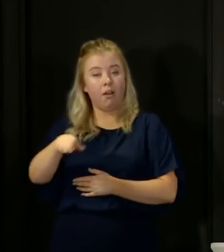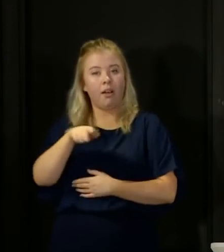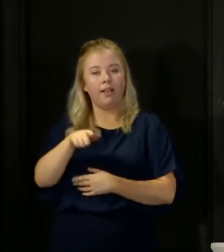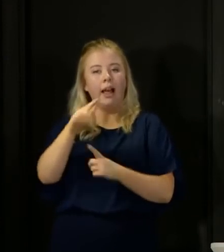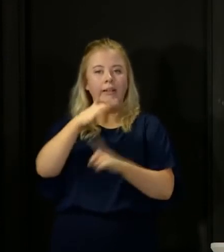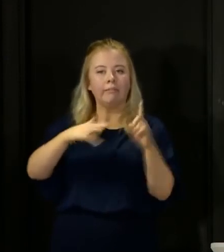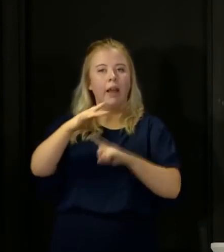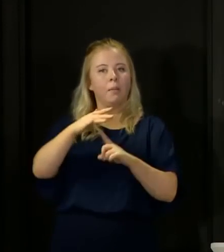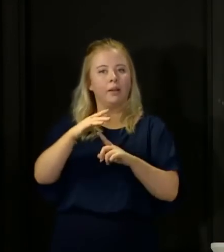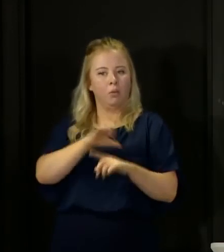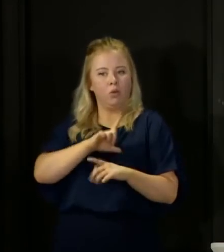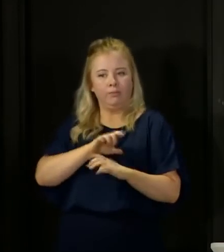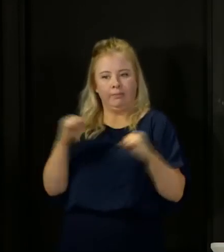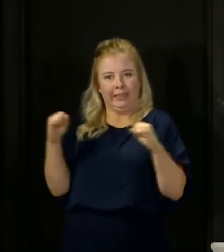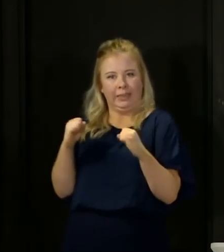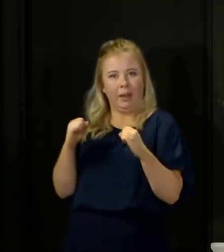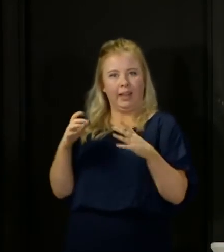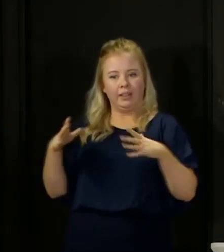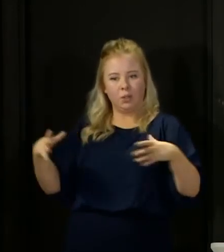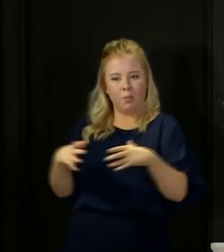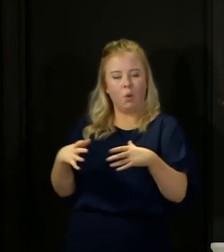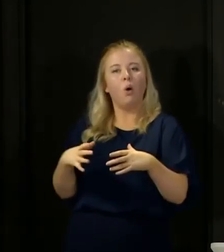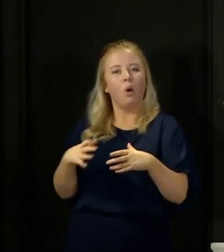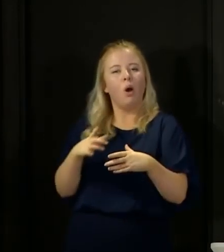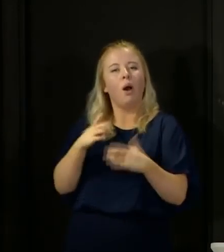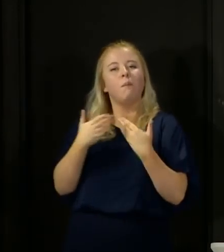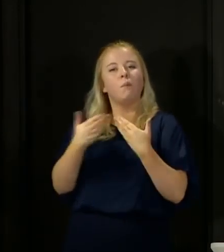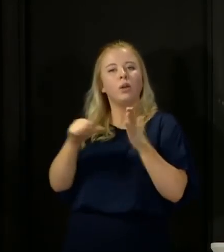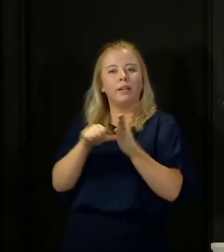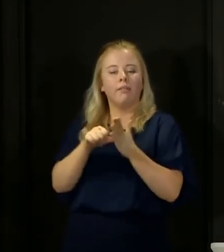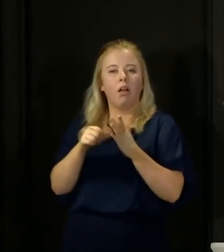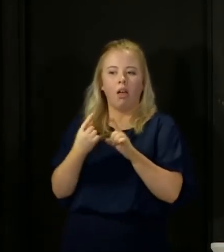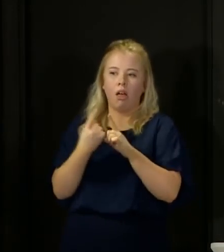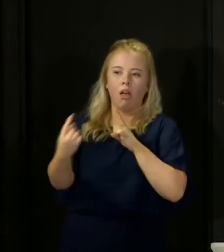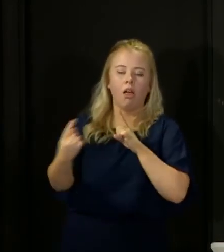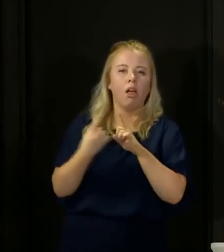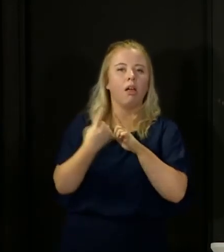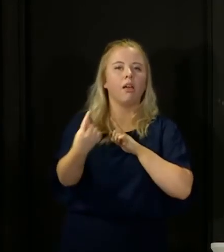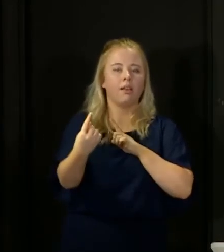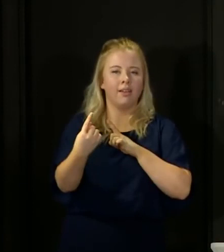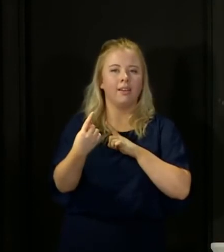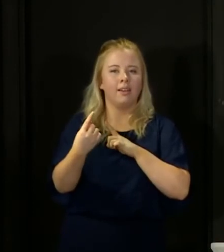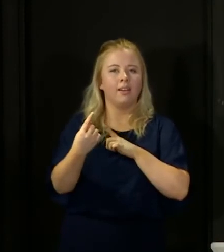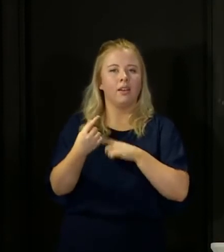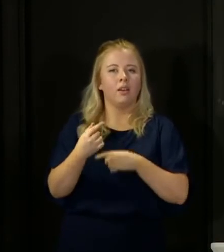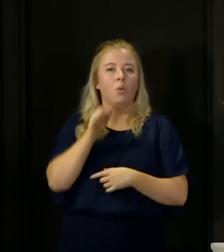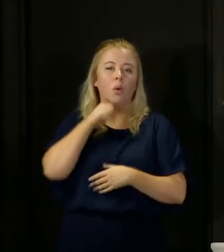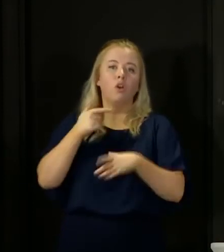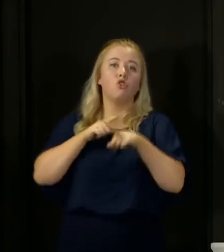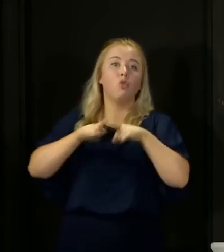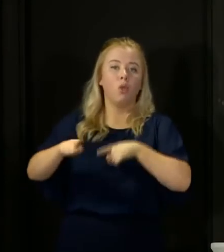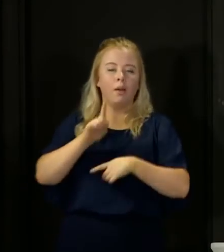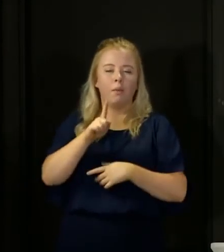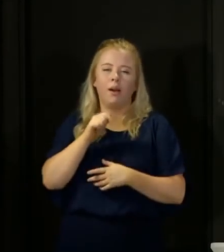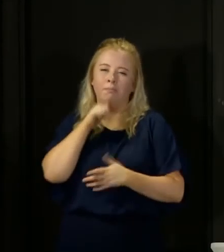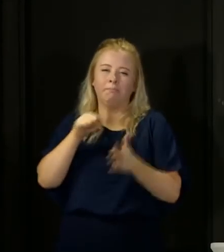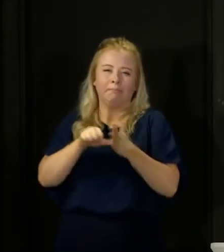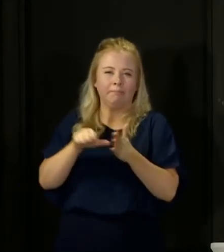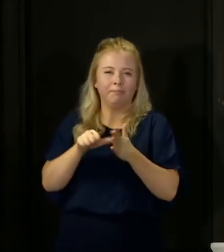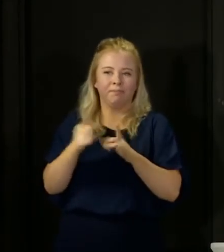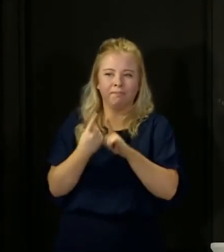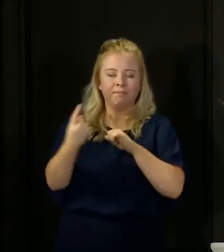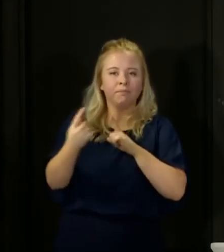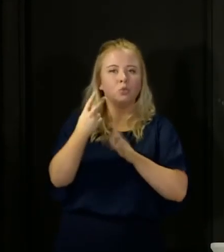enclosed space, you may find it more difficult. Even though there will be strenuous efforts to keep two metres social distancing, there are some